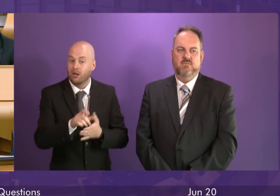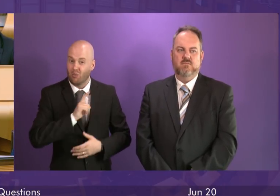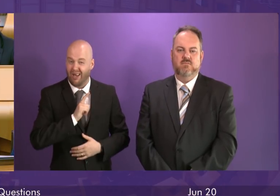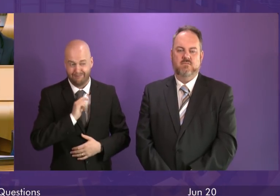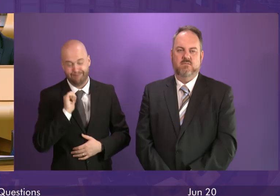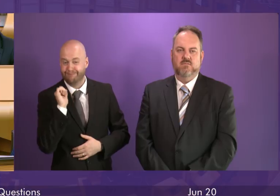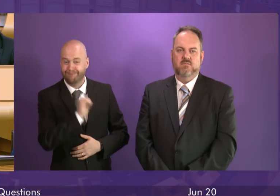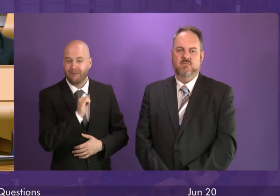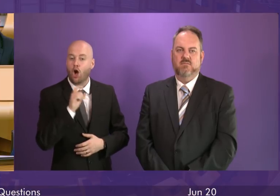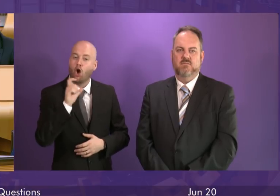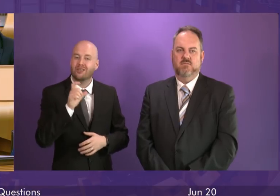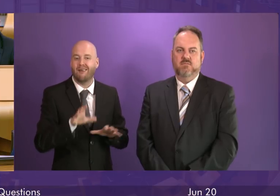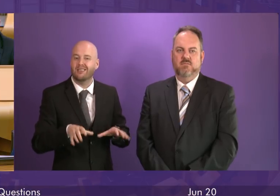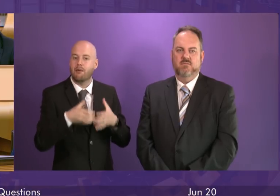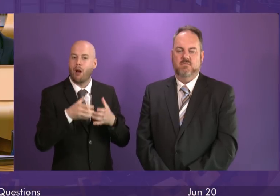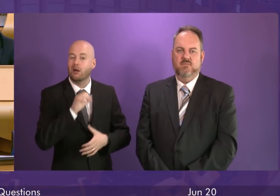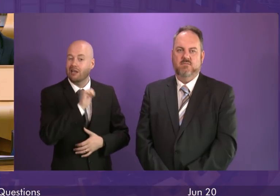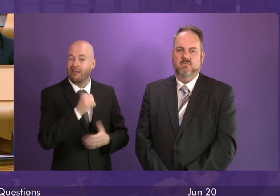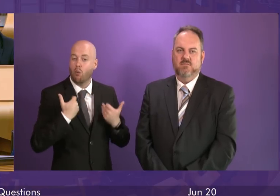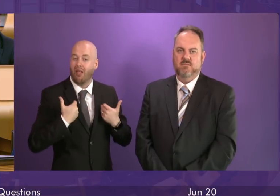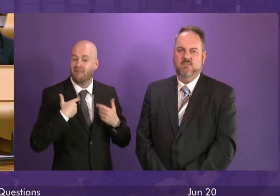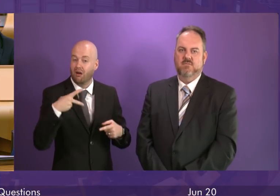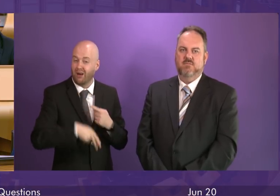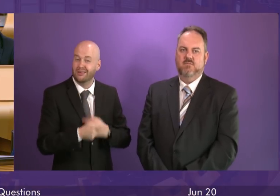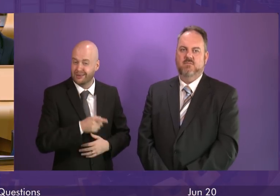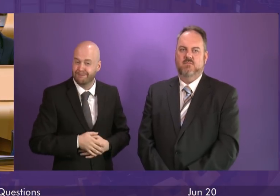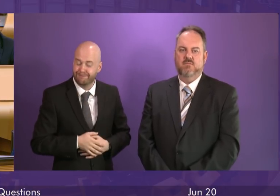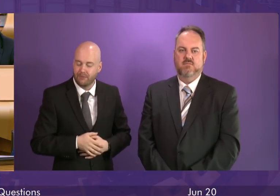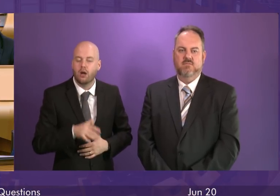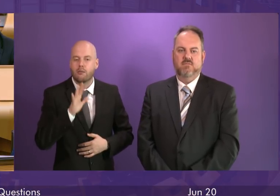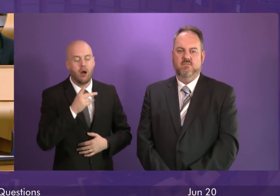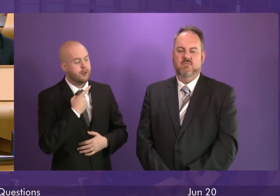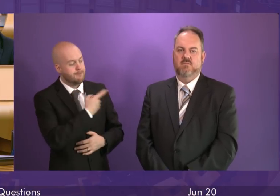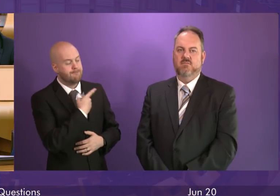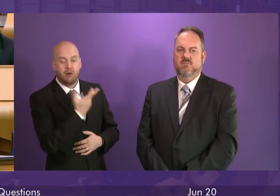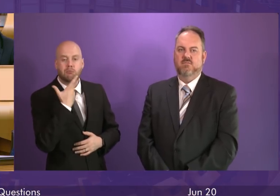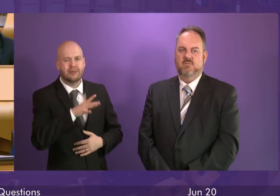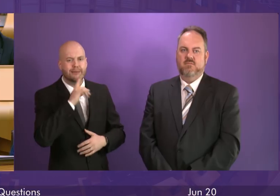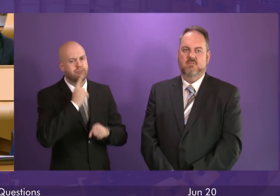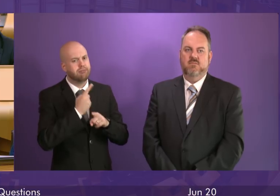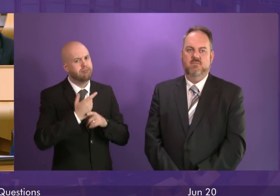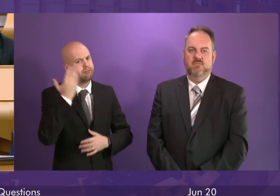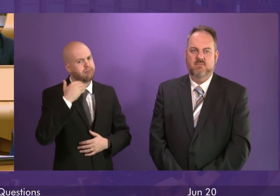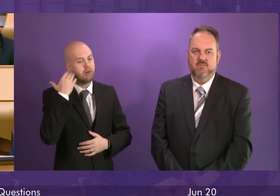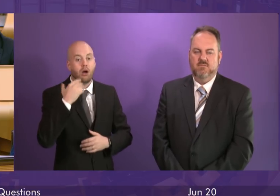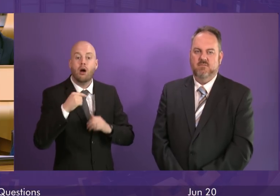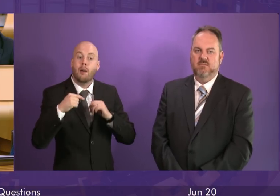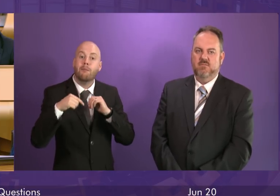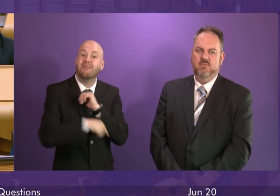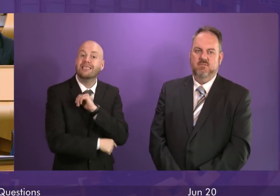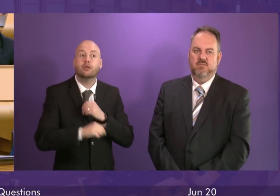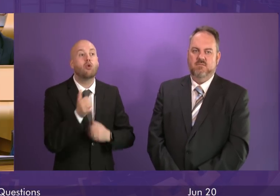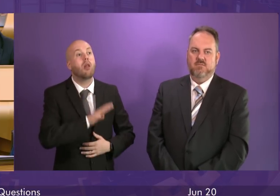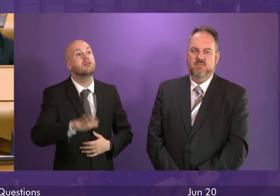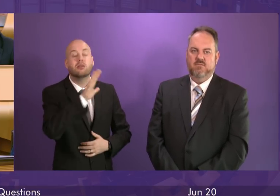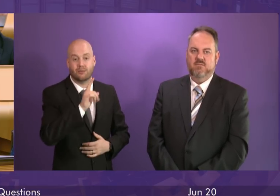Richard Leonard and I have spoken about previously much of the driver of increased poverty in our country right now comes from those